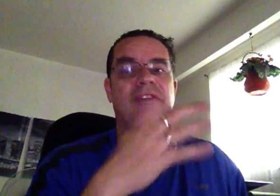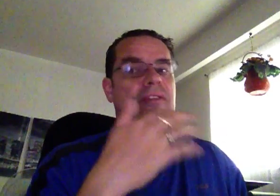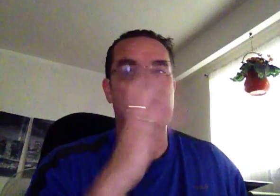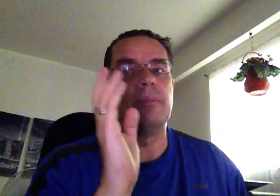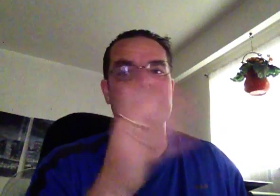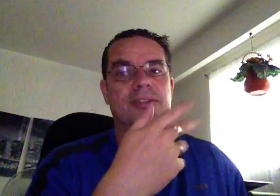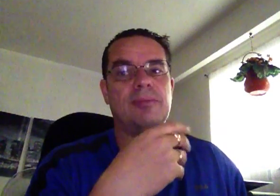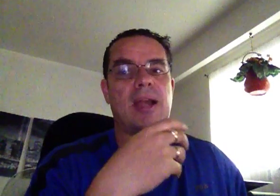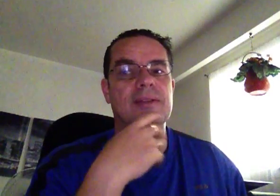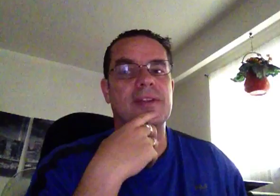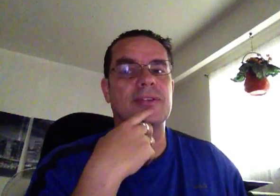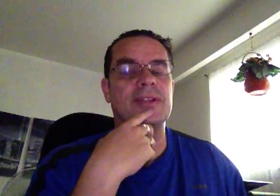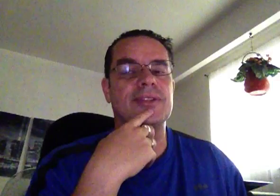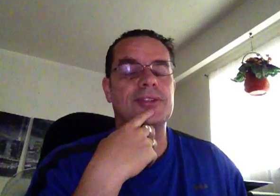$5,000 a month. So, you're back to the Delta X issue.